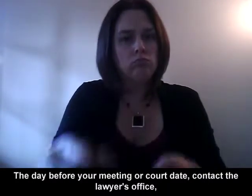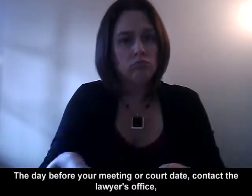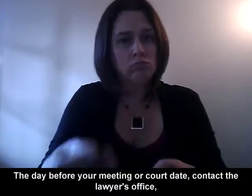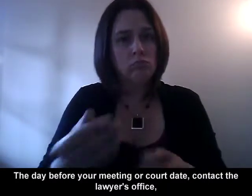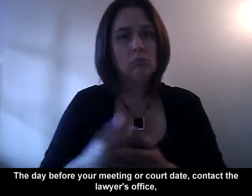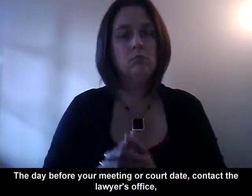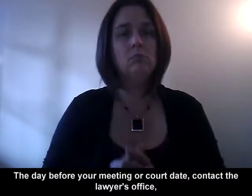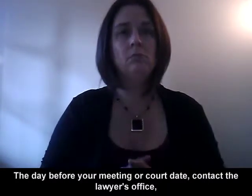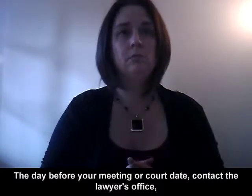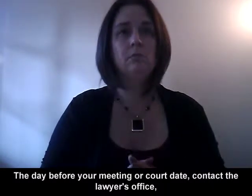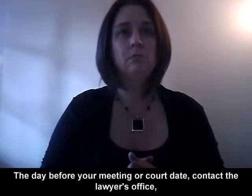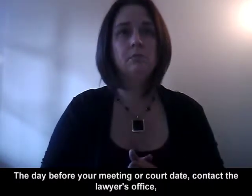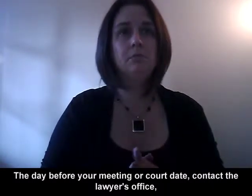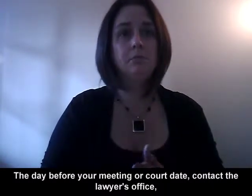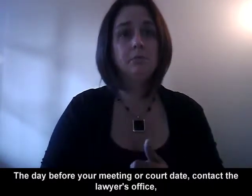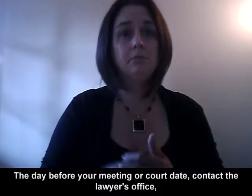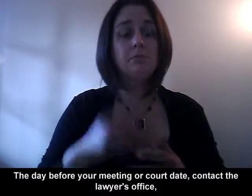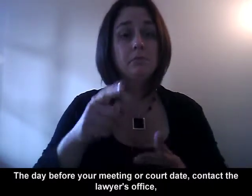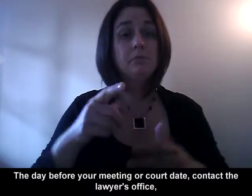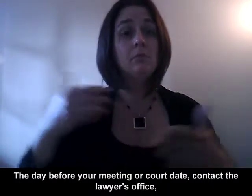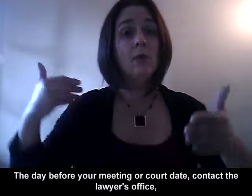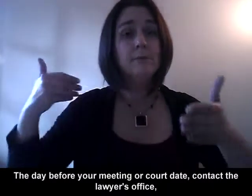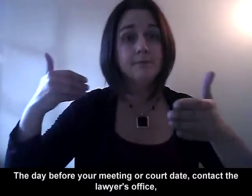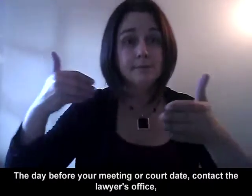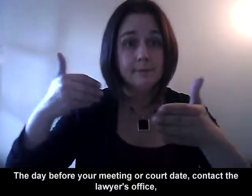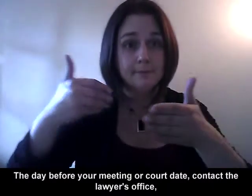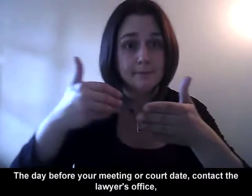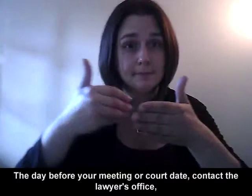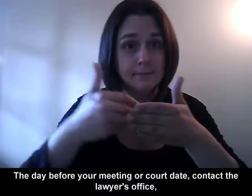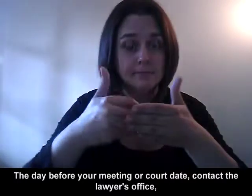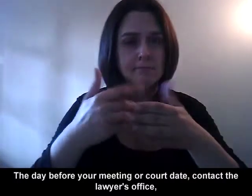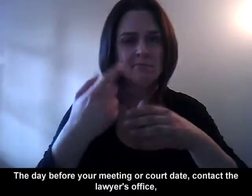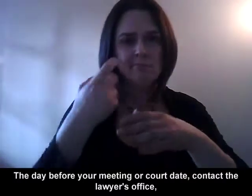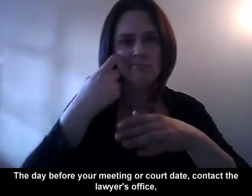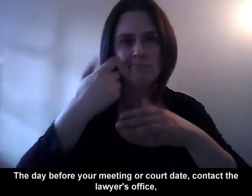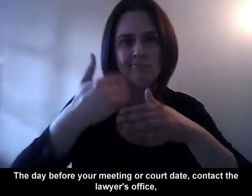The day before your meeting or court date, contact the lawyer's office